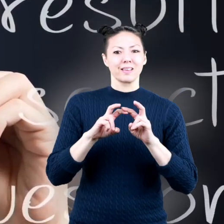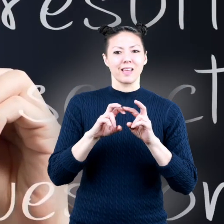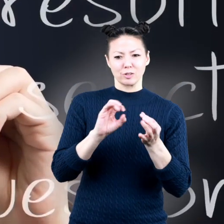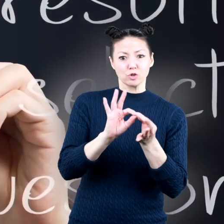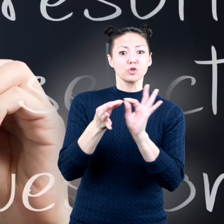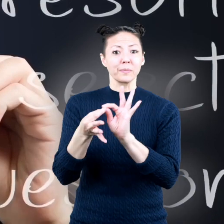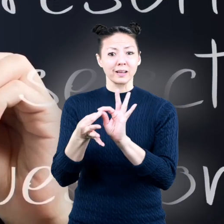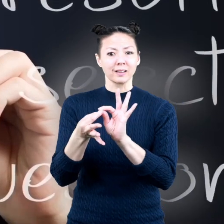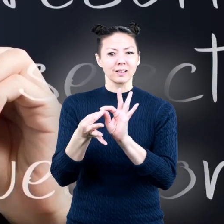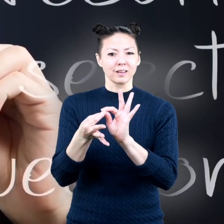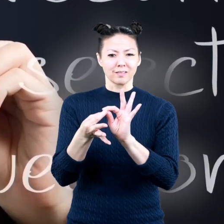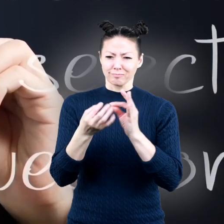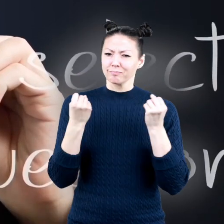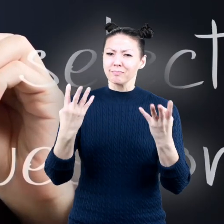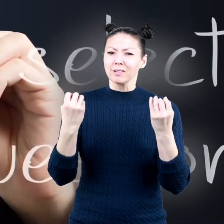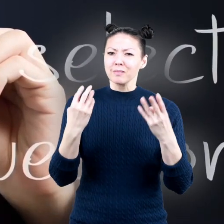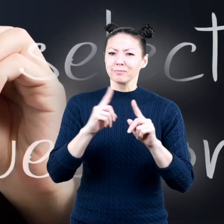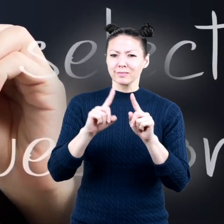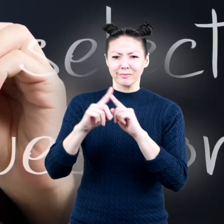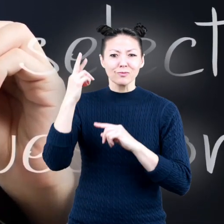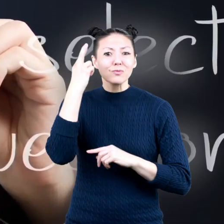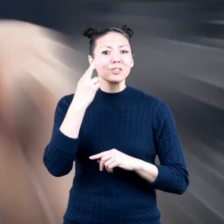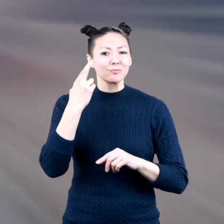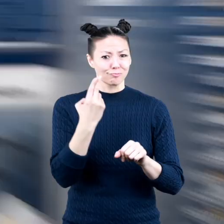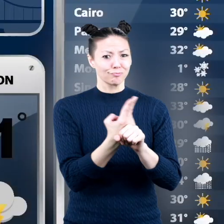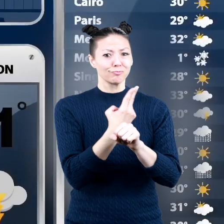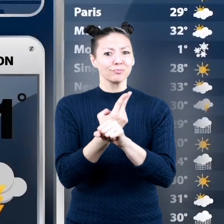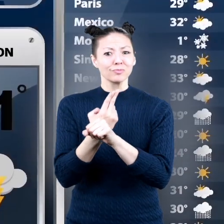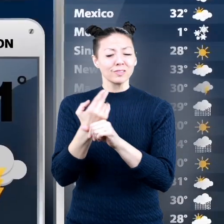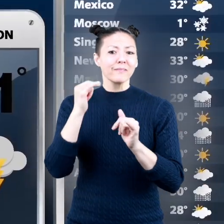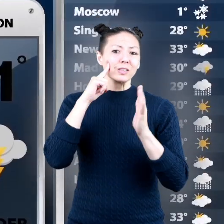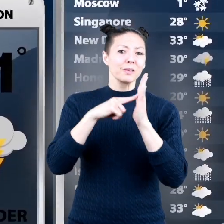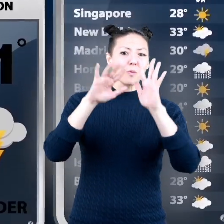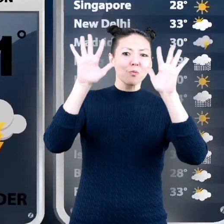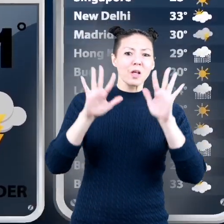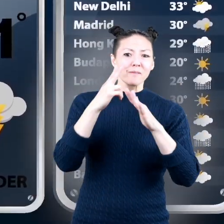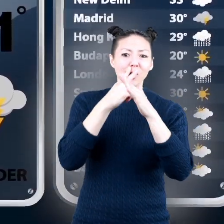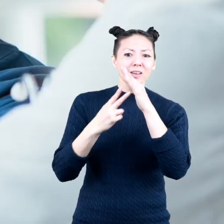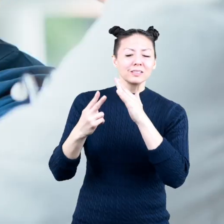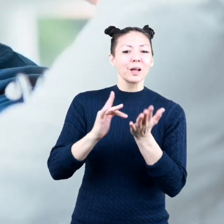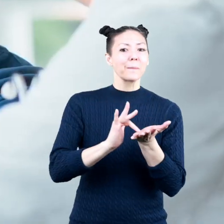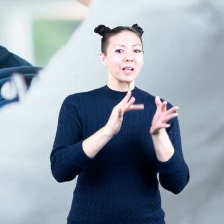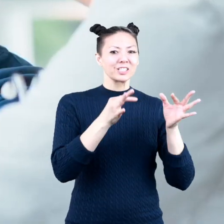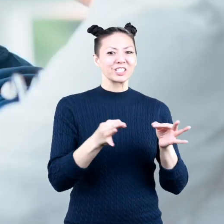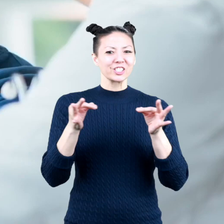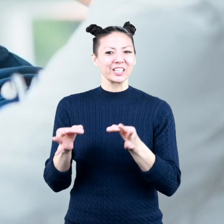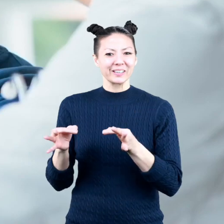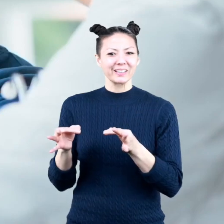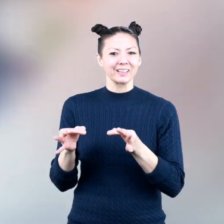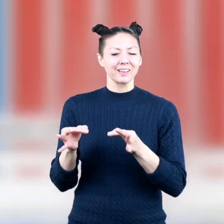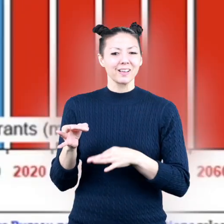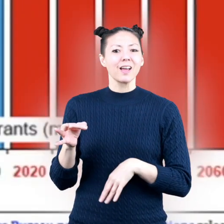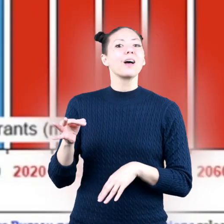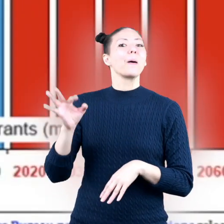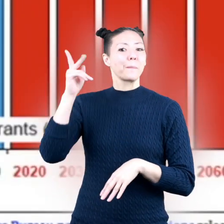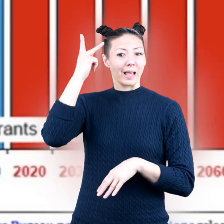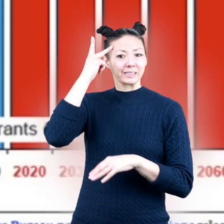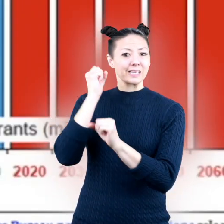it may be used for many different reasons such as weather forecasts medical decisions political campaigns